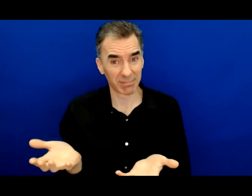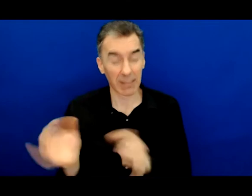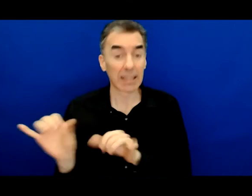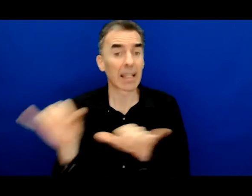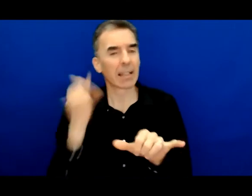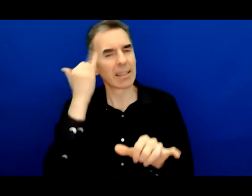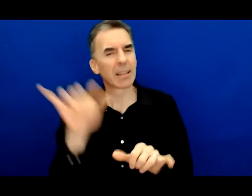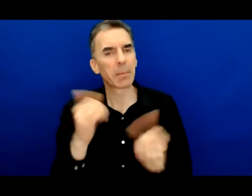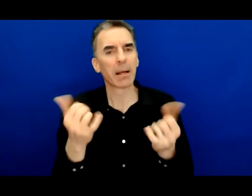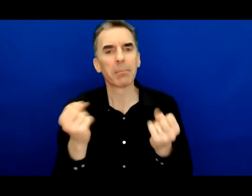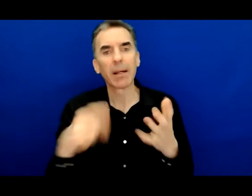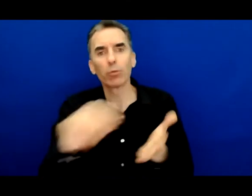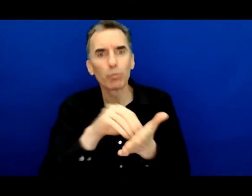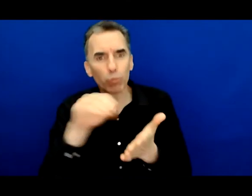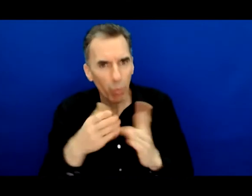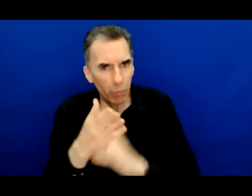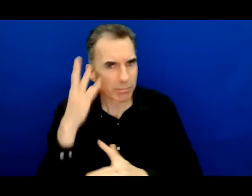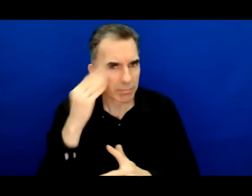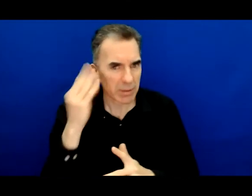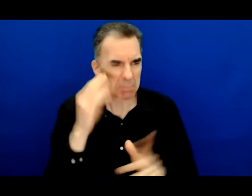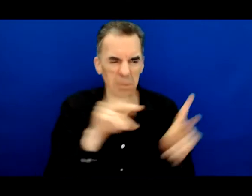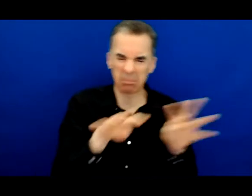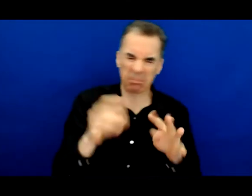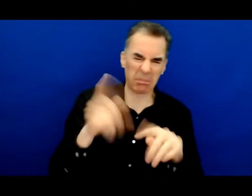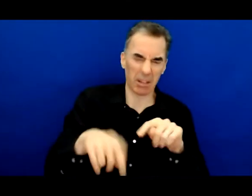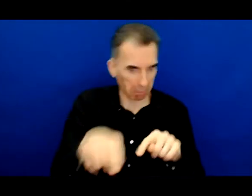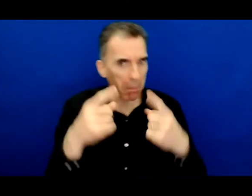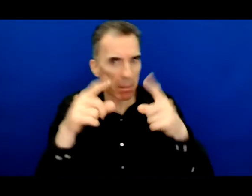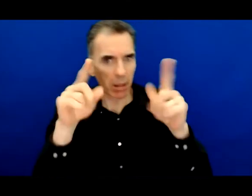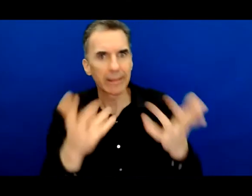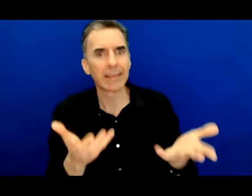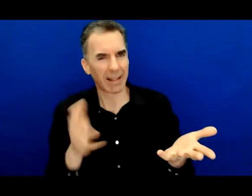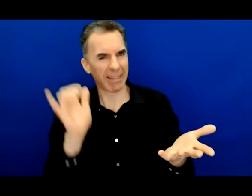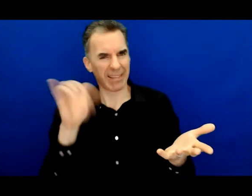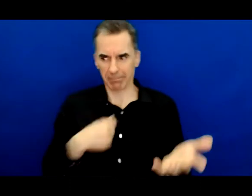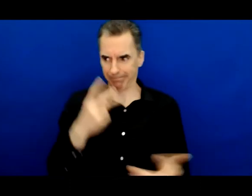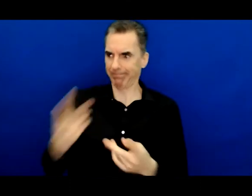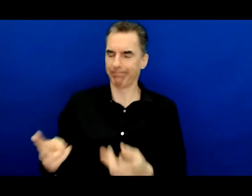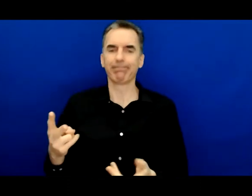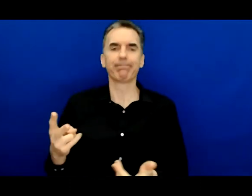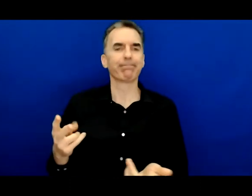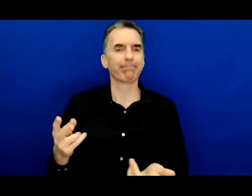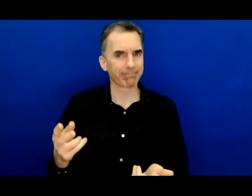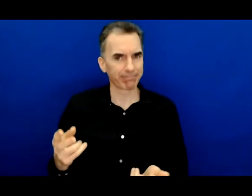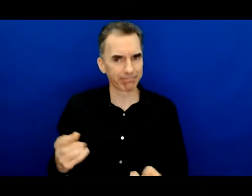I still search for those moments every day. I search for moments that allow me to let go of what my reality was just yesterday.